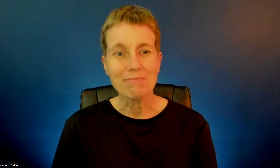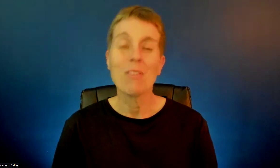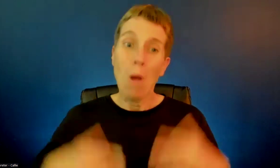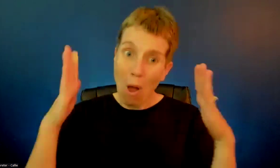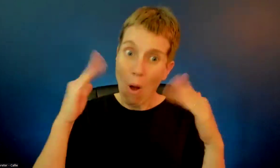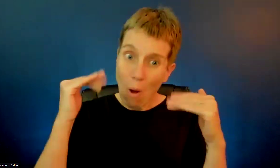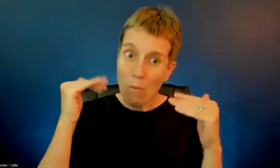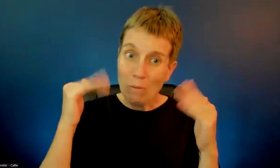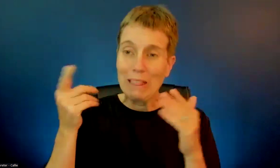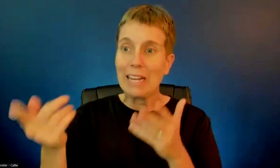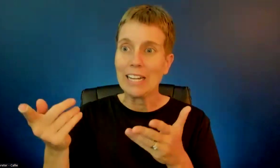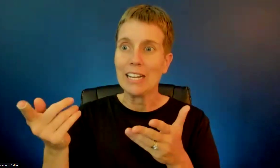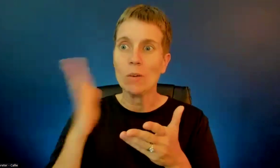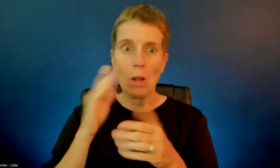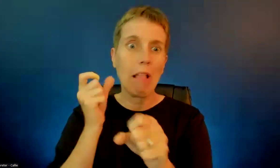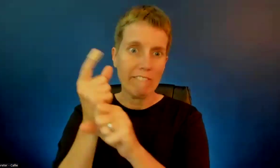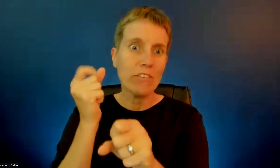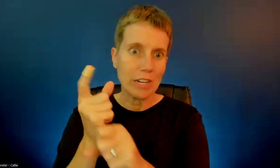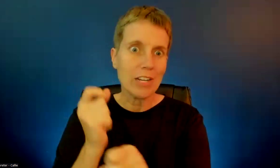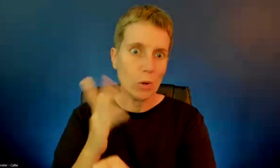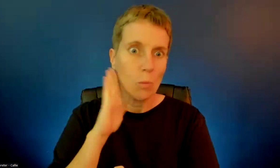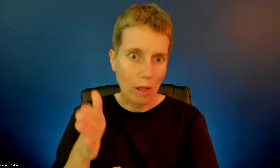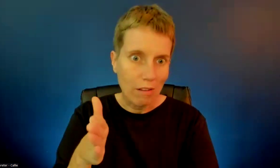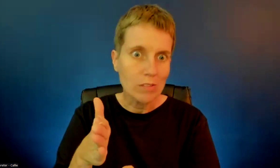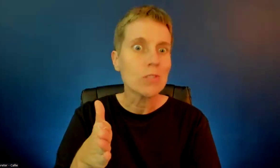it will become a yearly event.